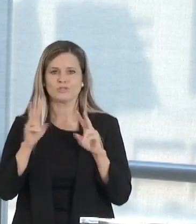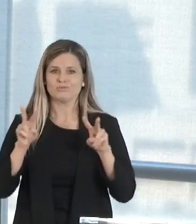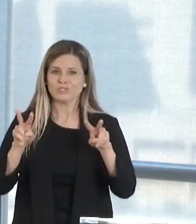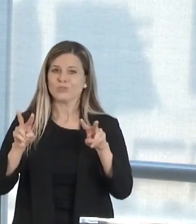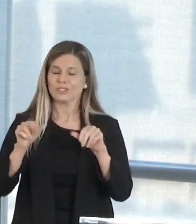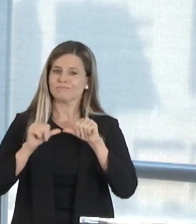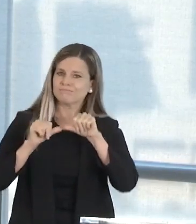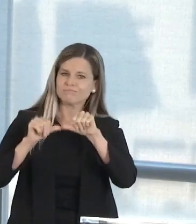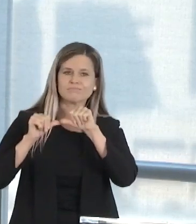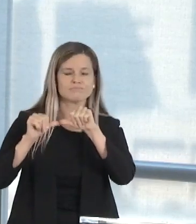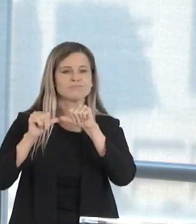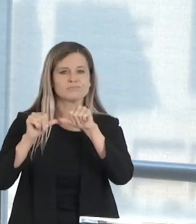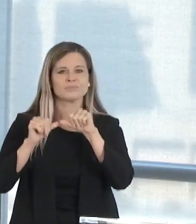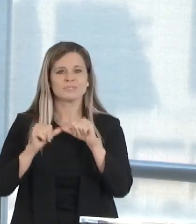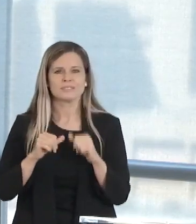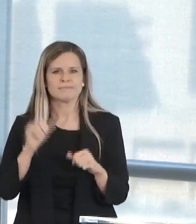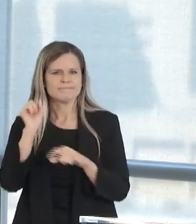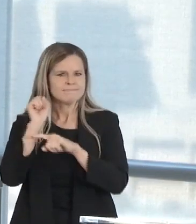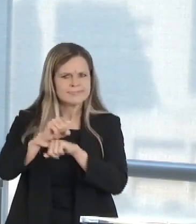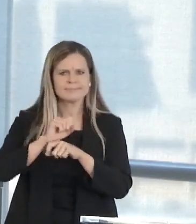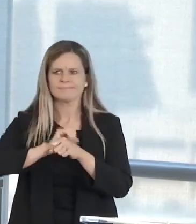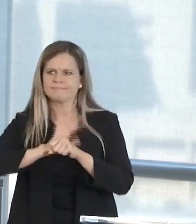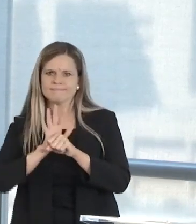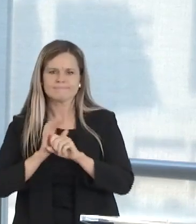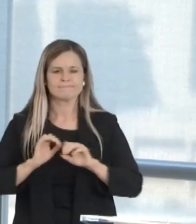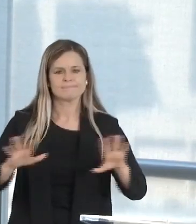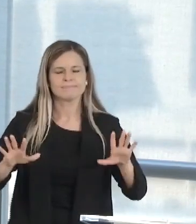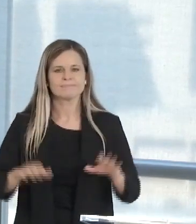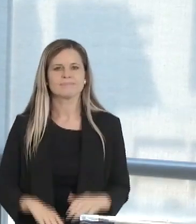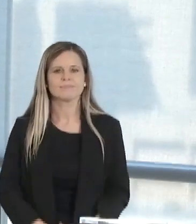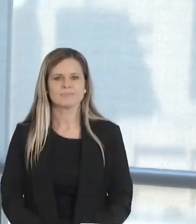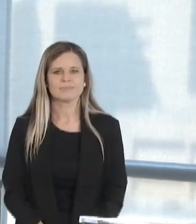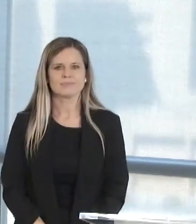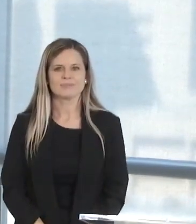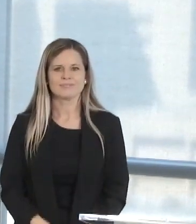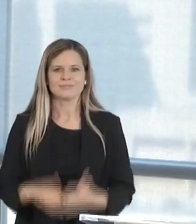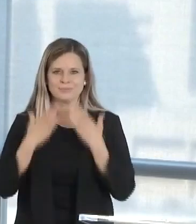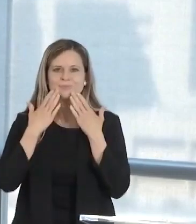-19 and come out on the other side stronger together. Thank you. MR.